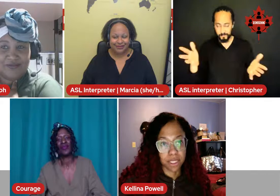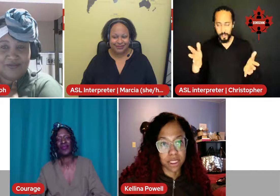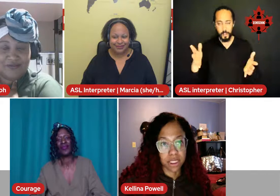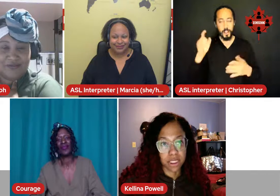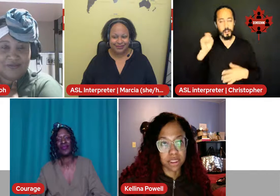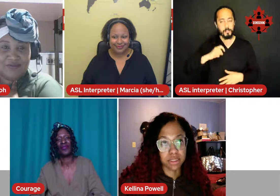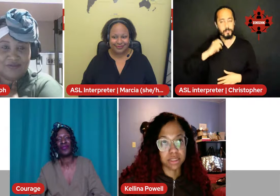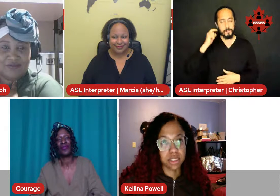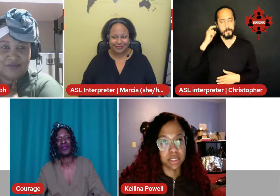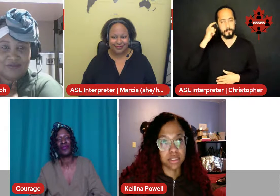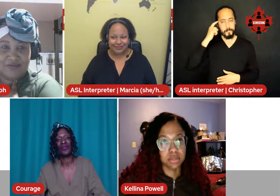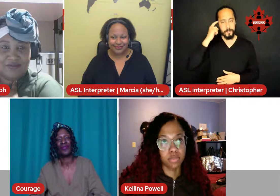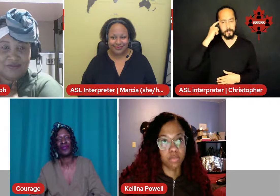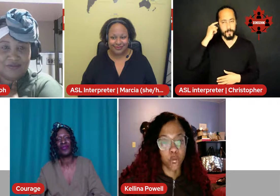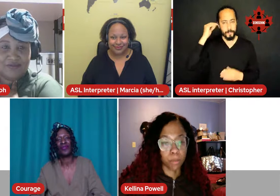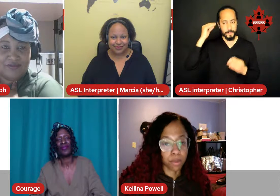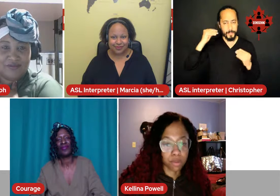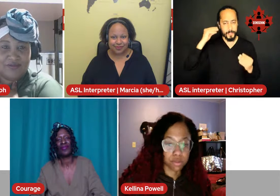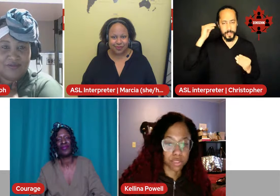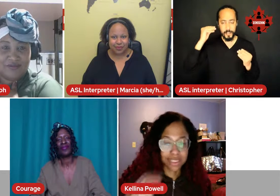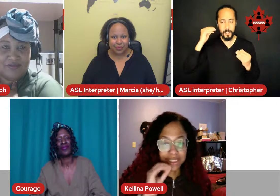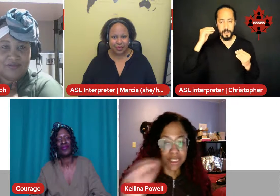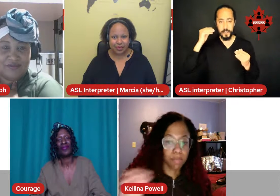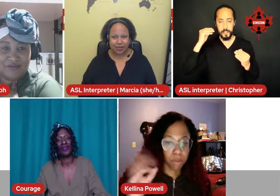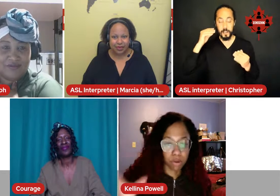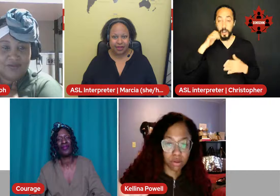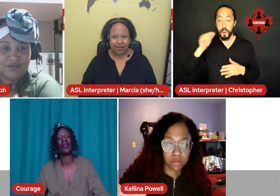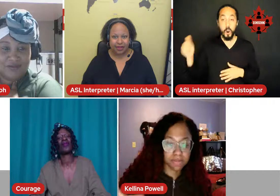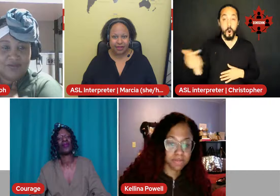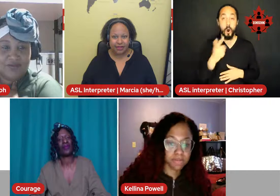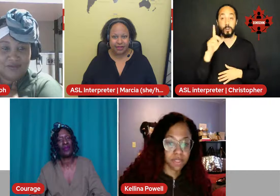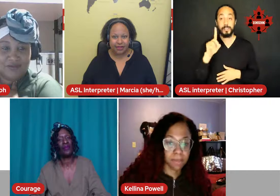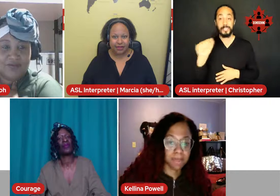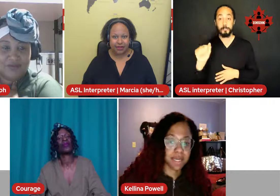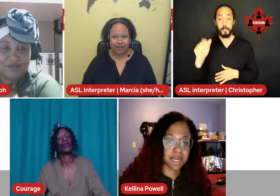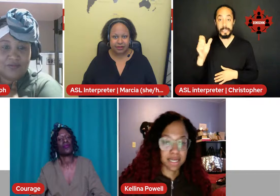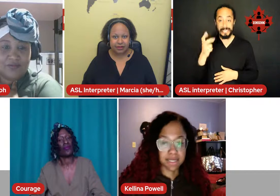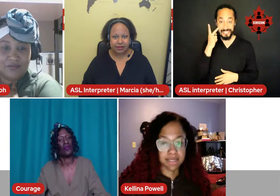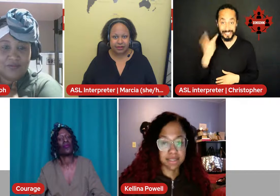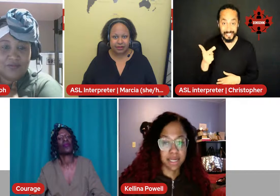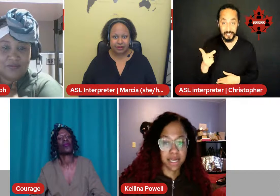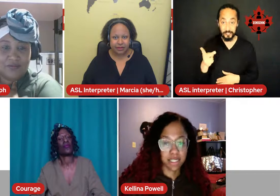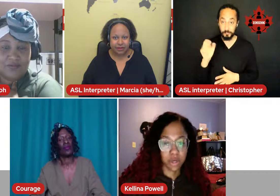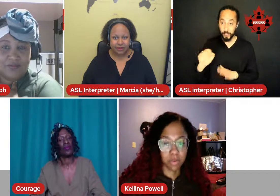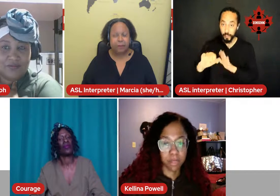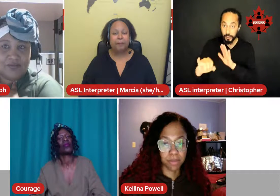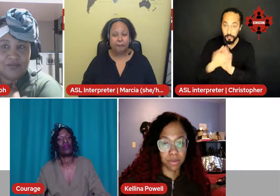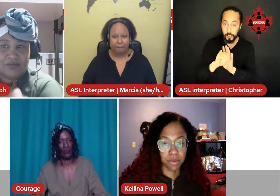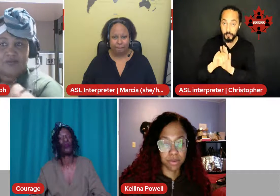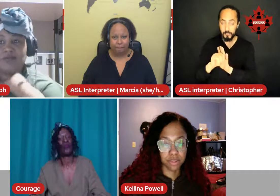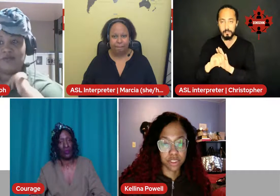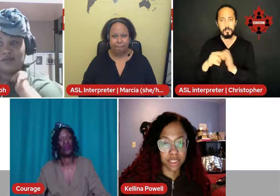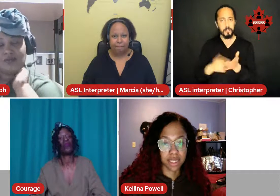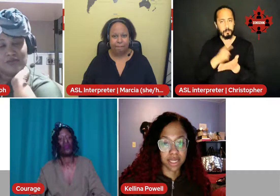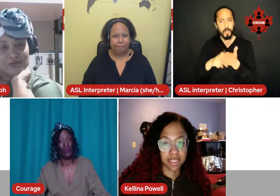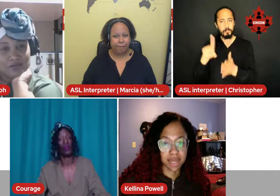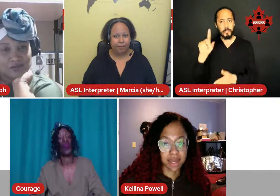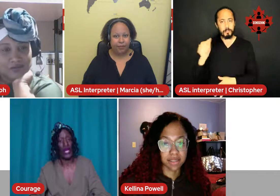is verbal or seeable, because I know people just think that